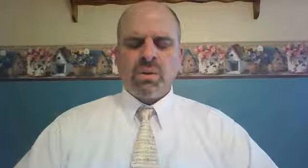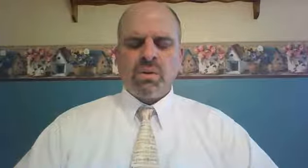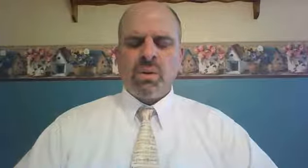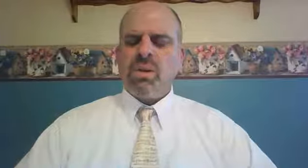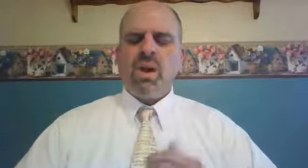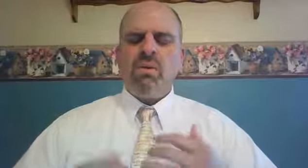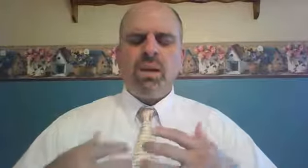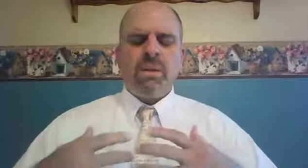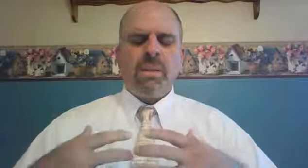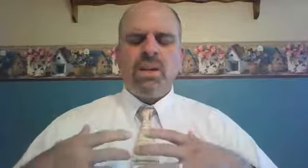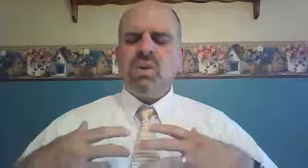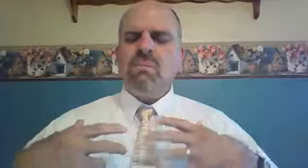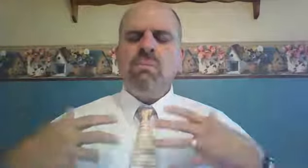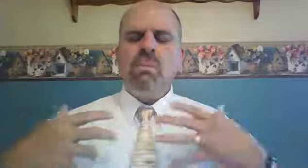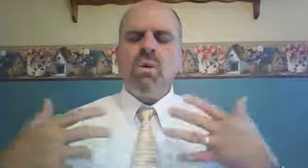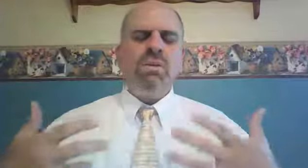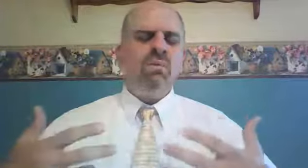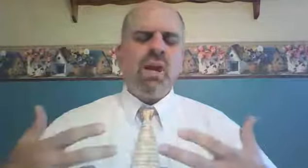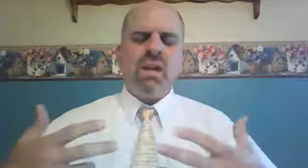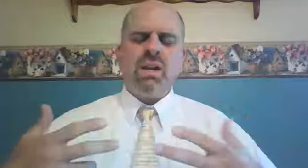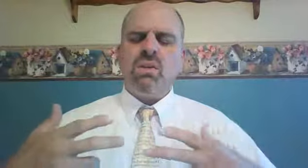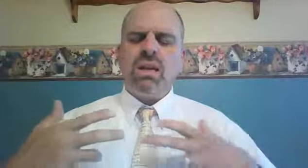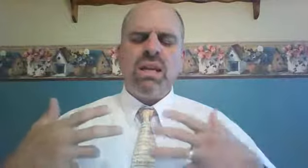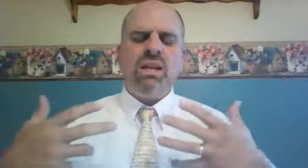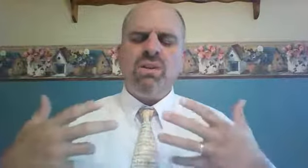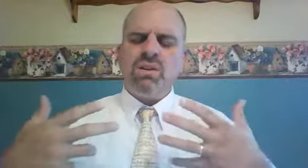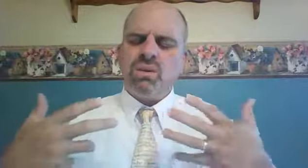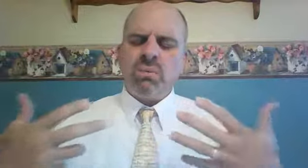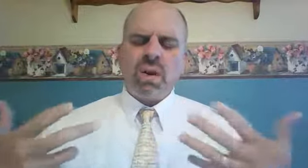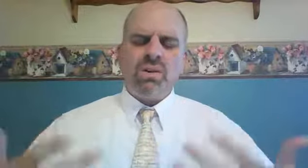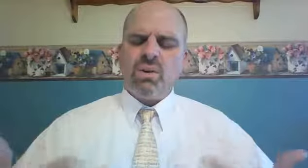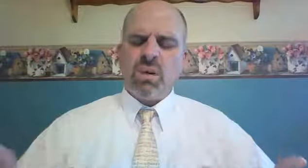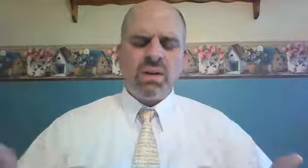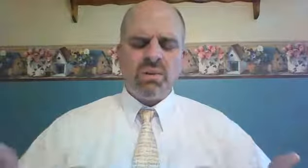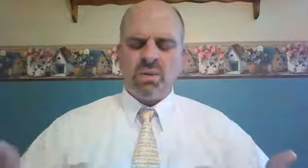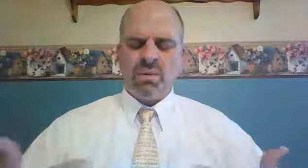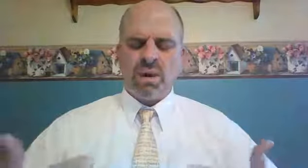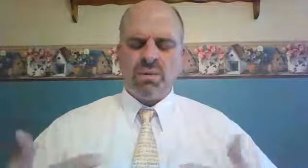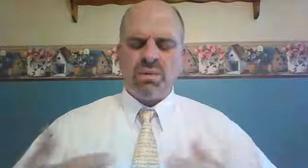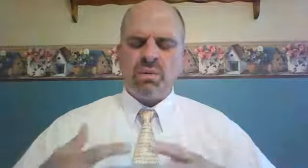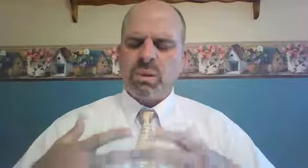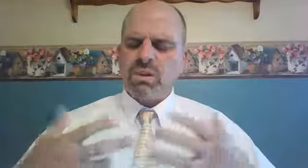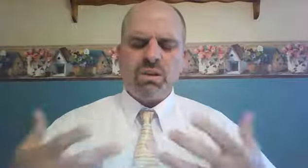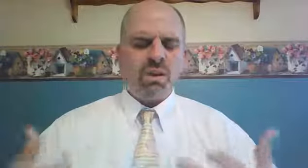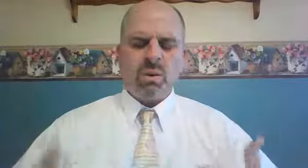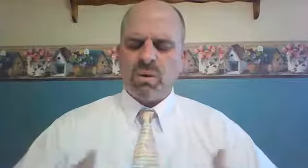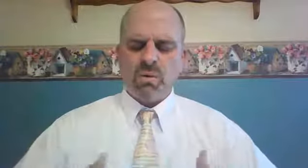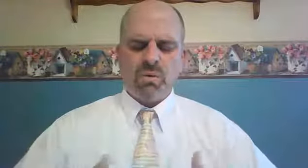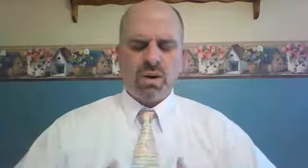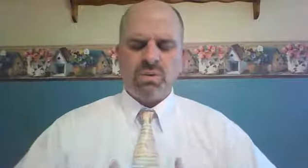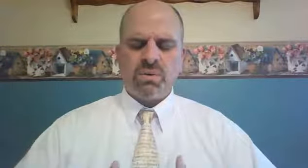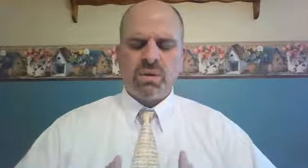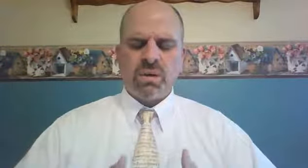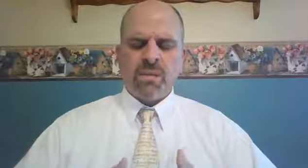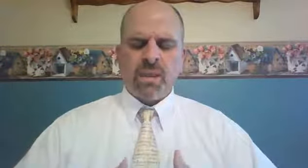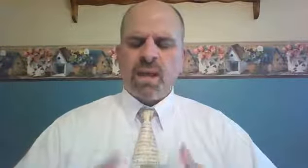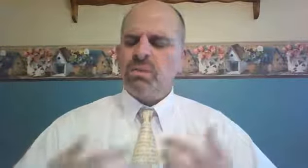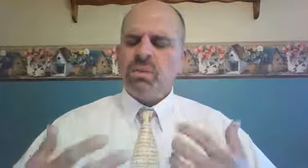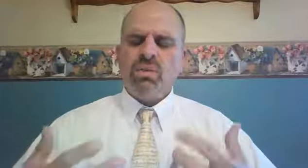We know that you are more than ready. You are eager to spread your wings over us. To spread your garment over us. And I'm so